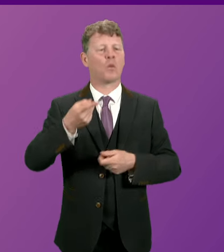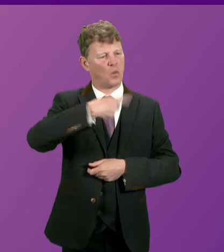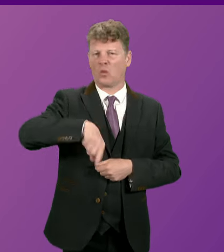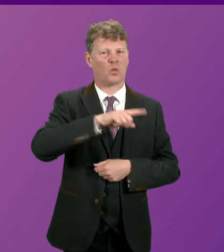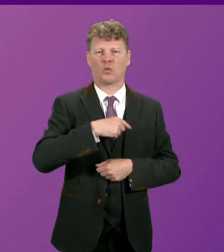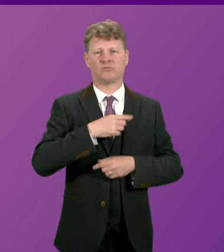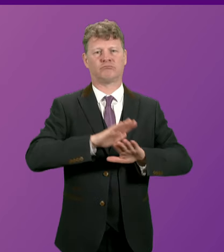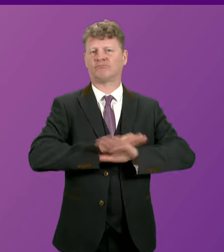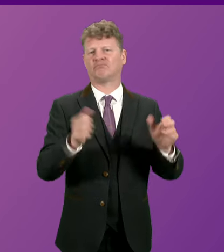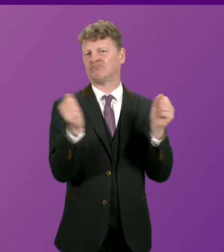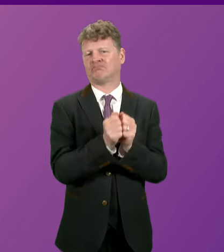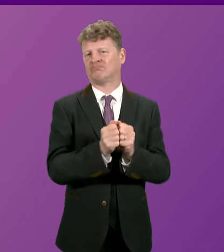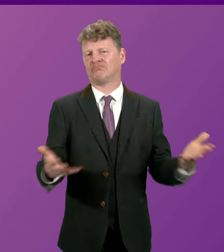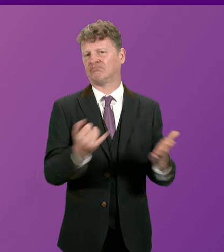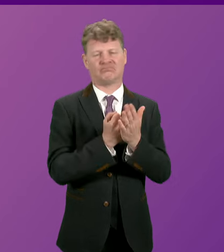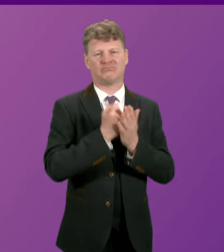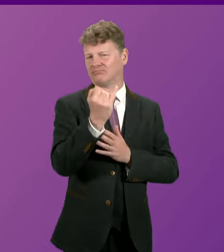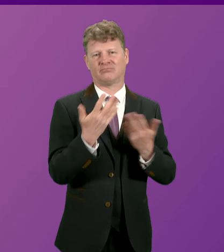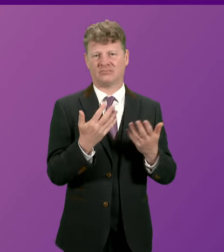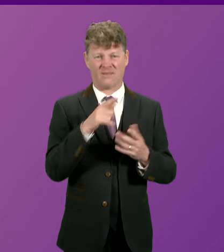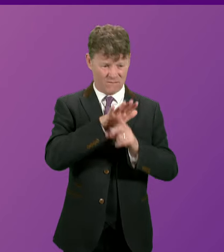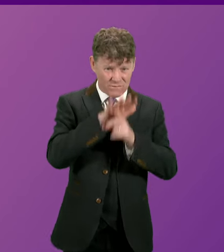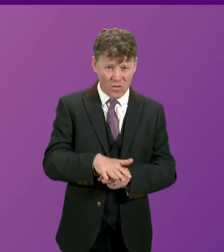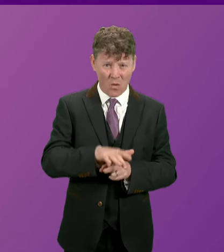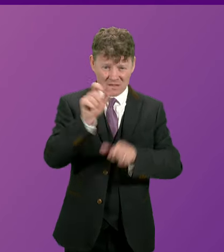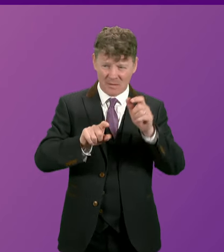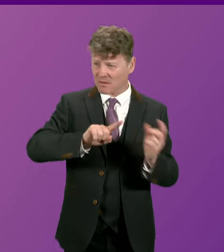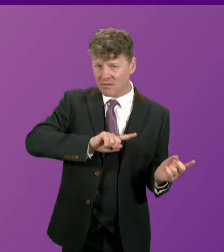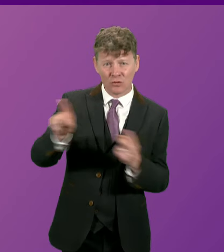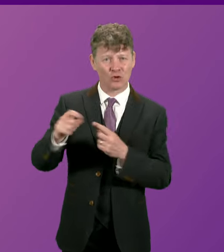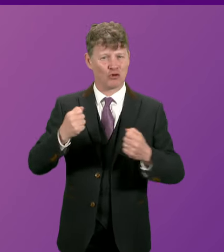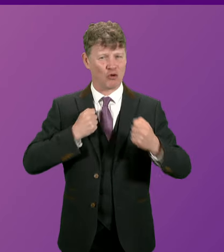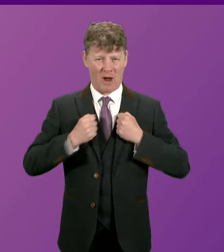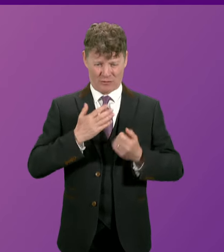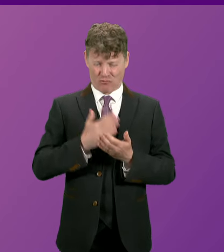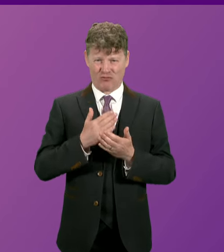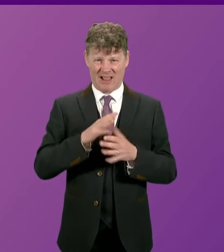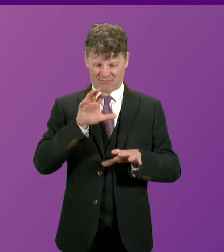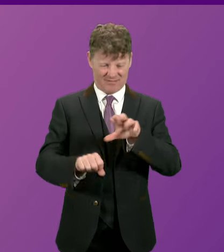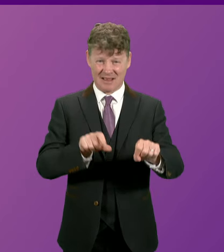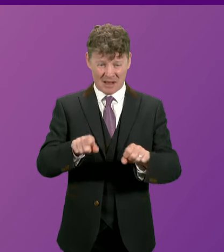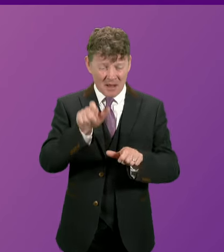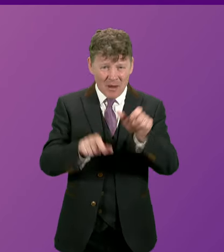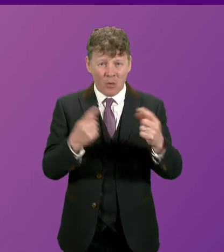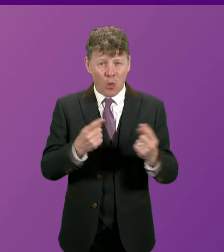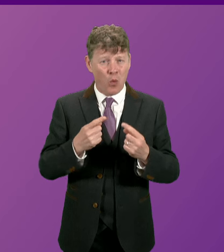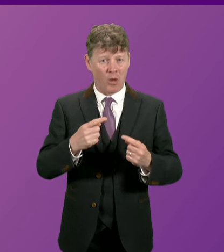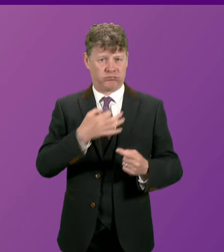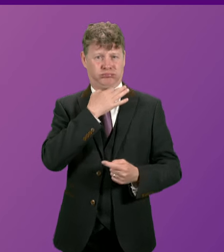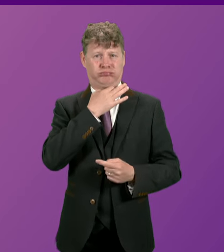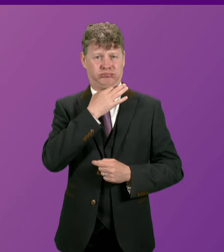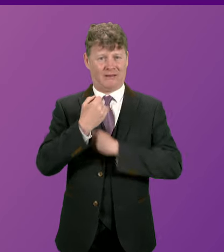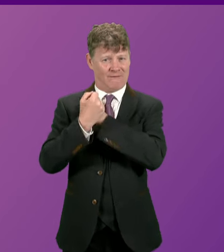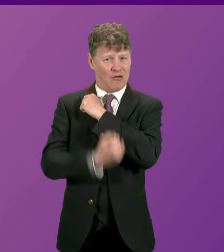people to forcibly remove them to Rwanda is cruel and punishes some of the most vulnerable in our society. And really it is at